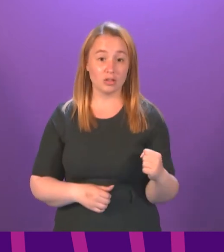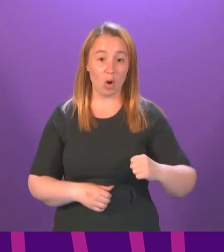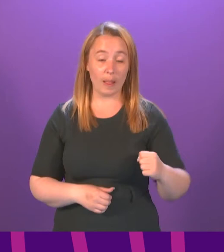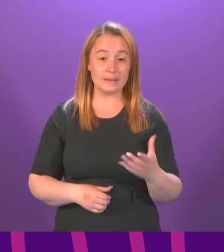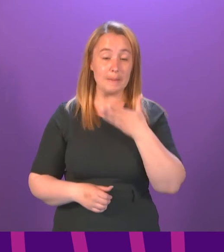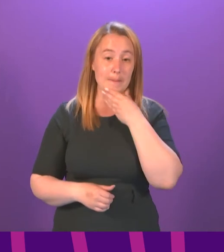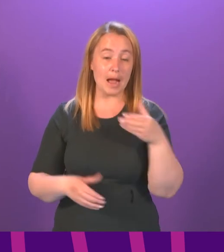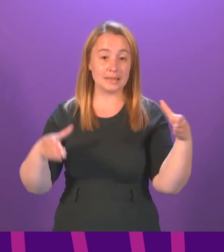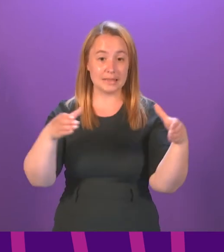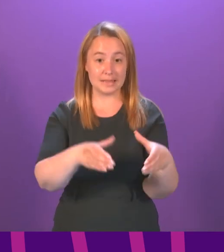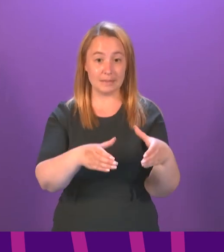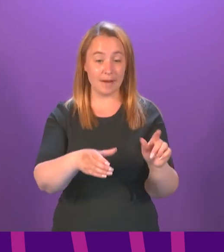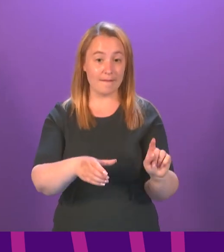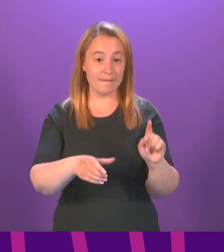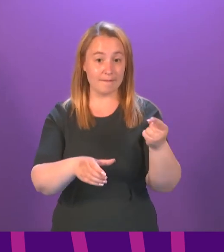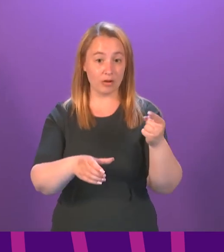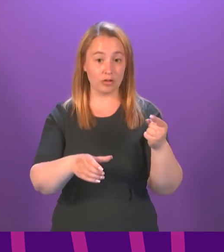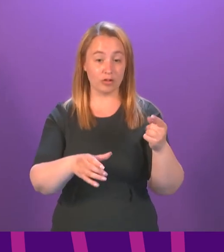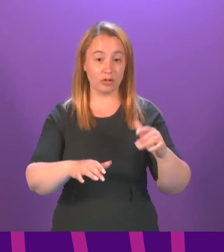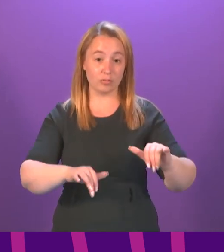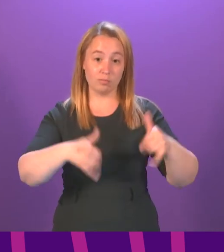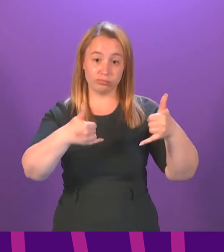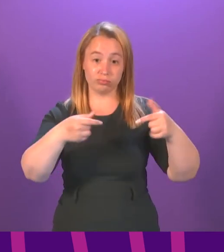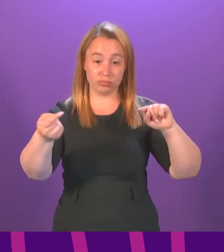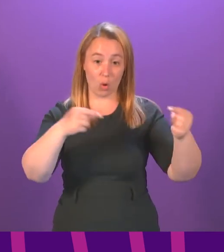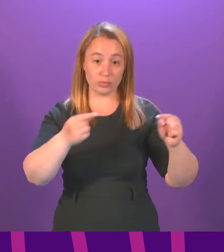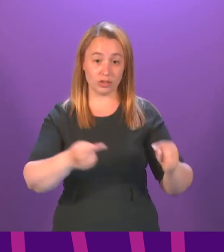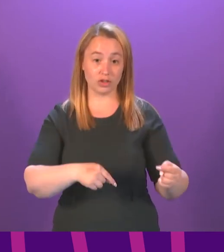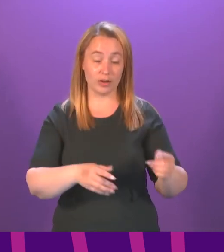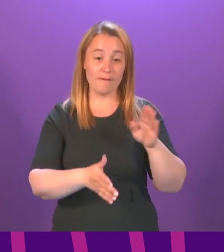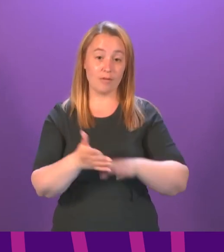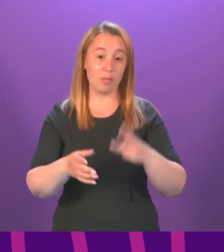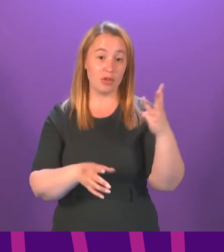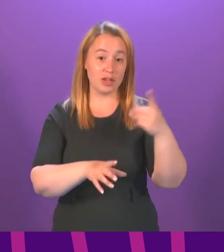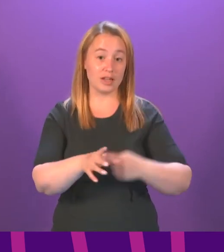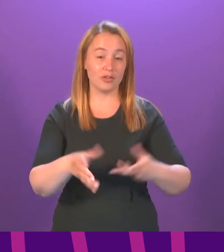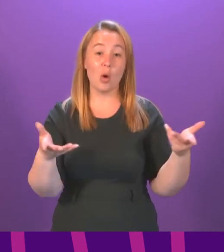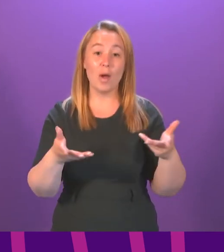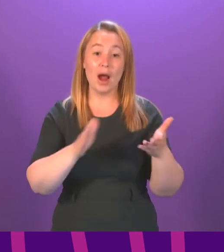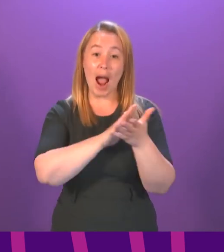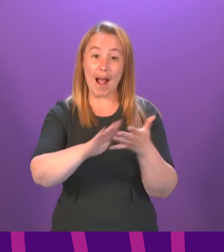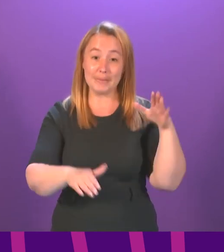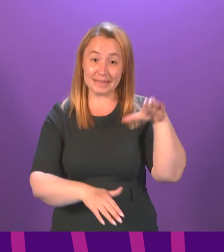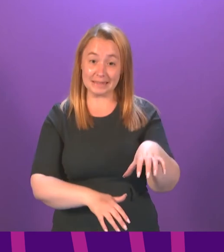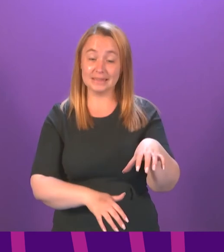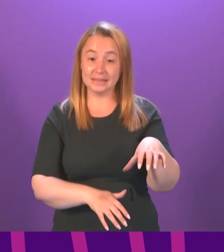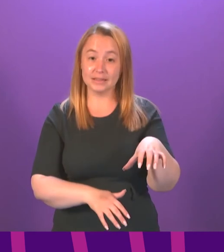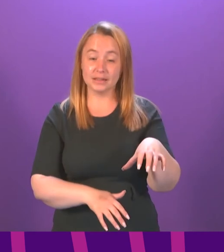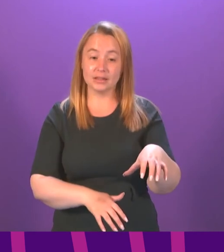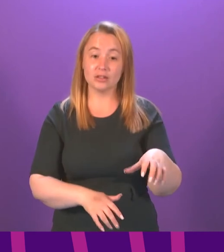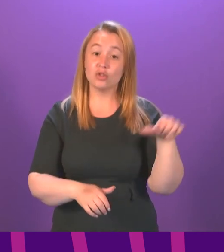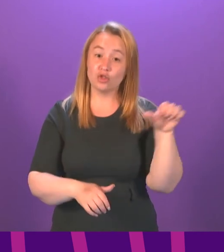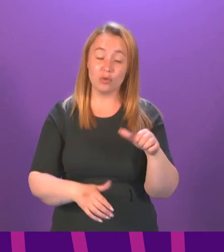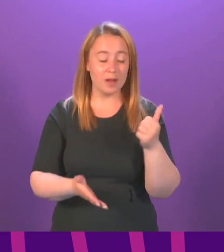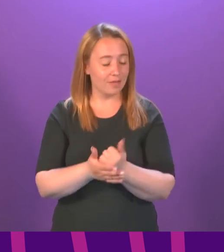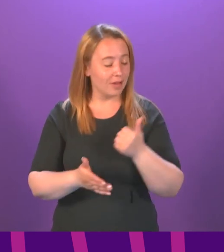men's team appearing at their first tournament for 23 years and at Hampden of all places. This should kick start a summer of great sport and